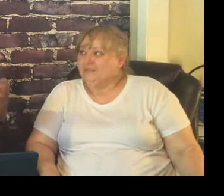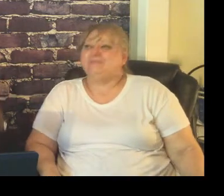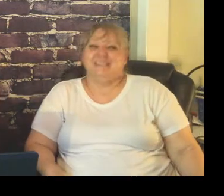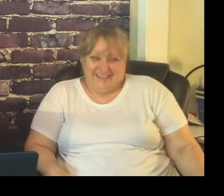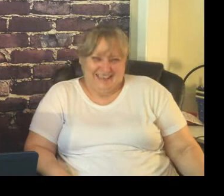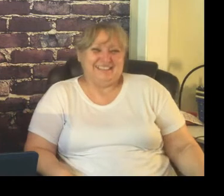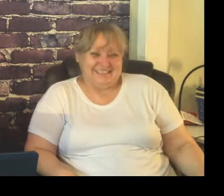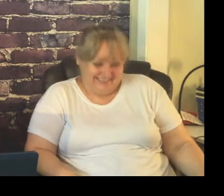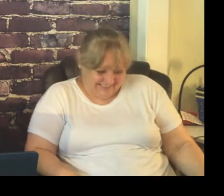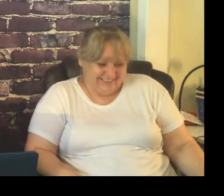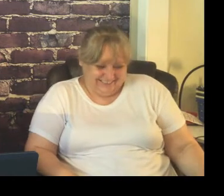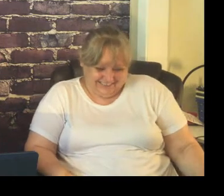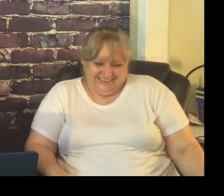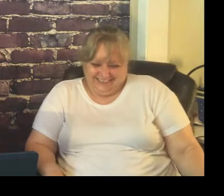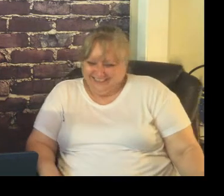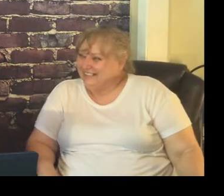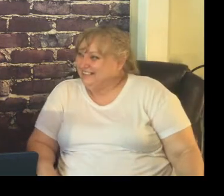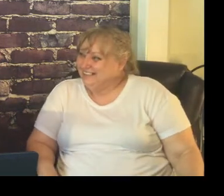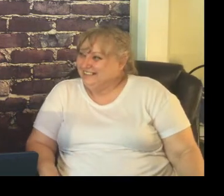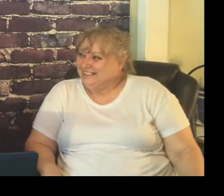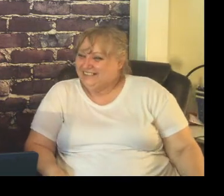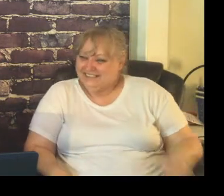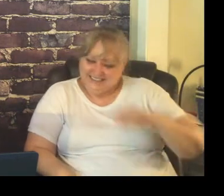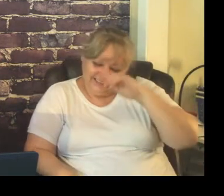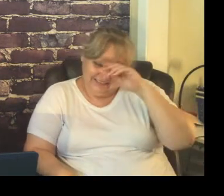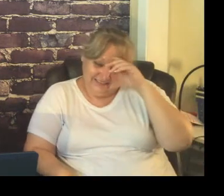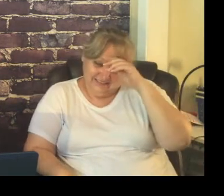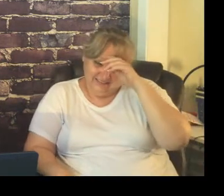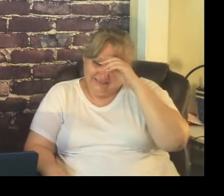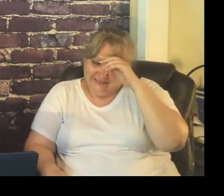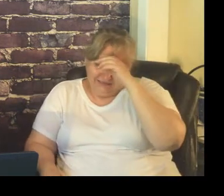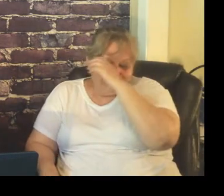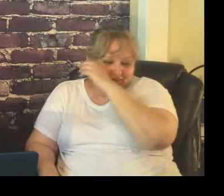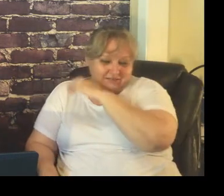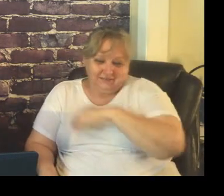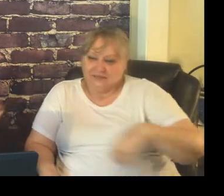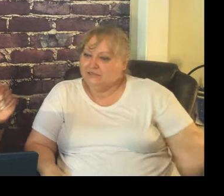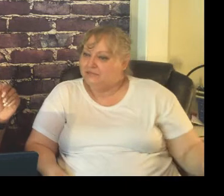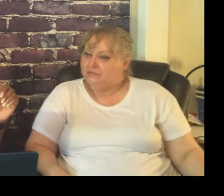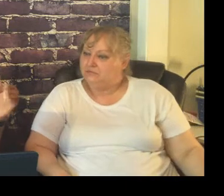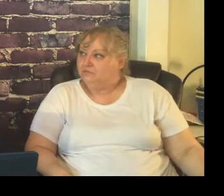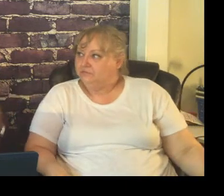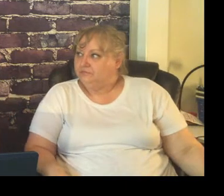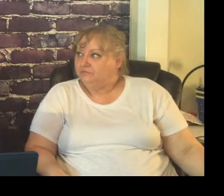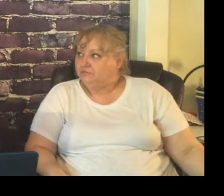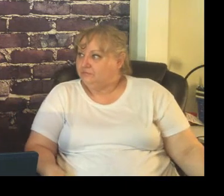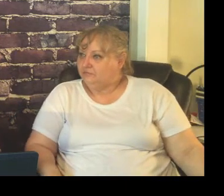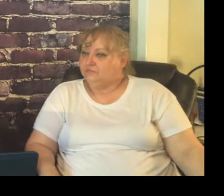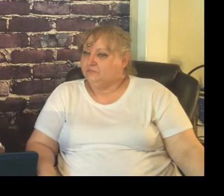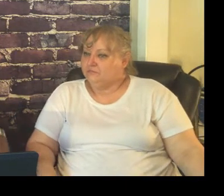names that people can't say so it's important to be able to know how to say their names correctly so I spent a lot of time